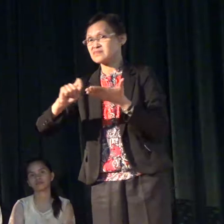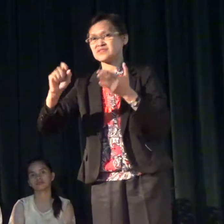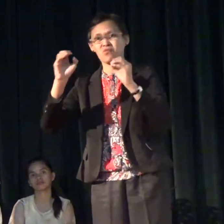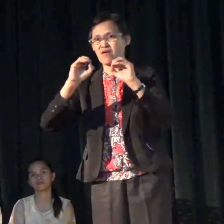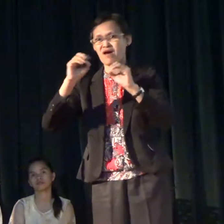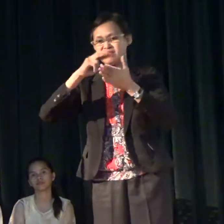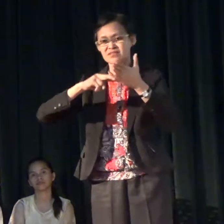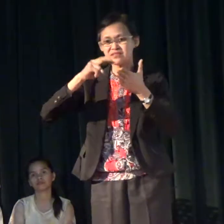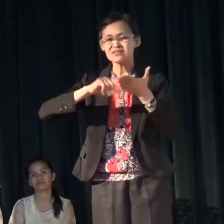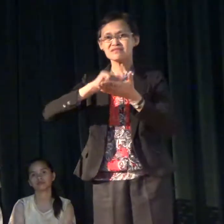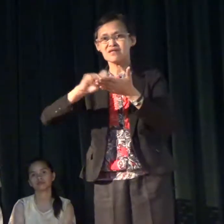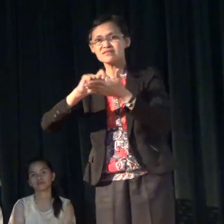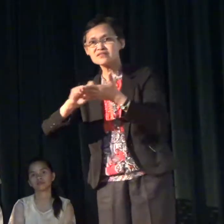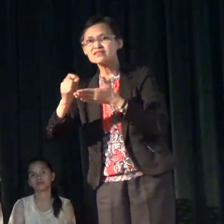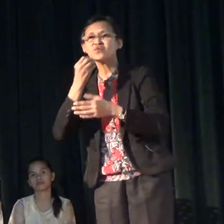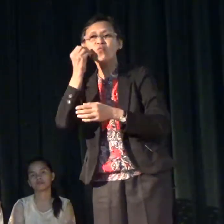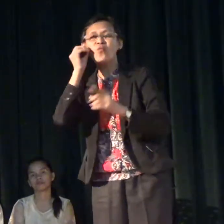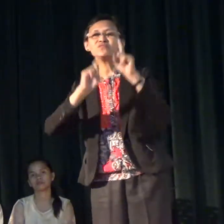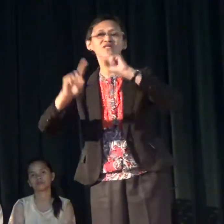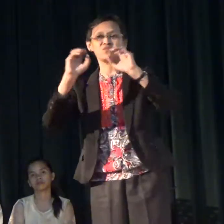writing in home signs.